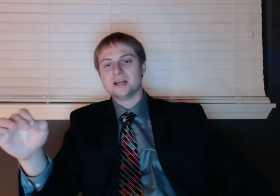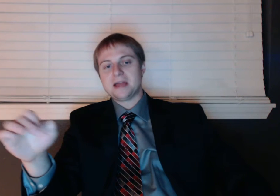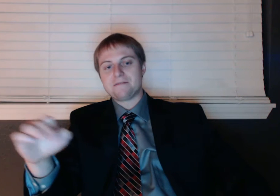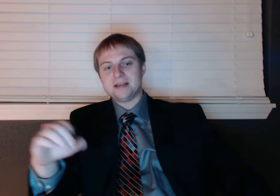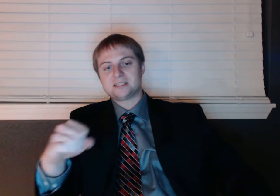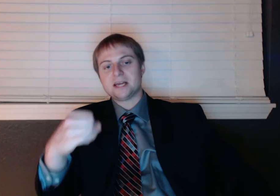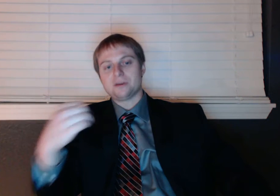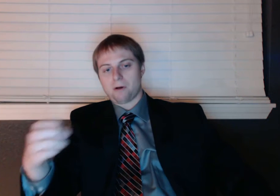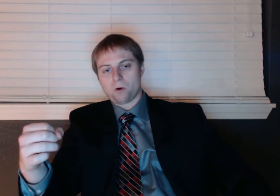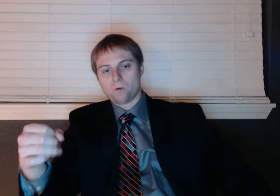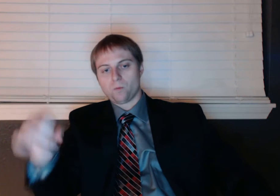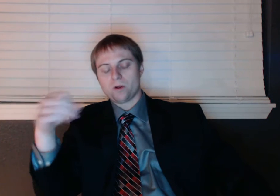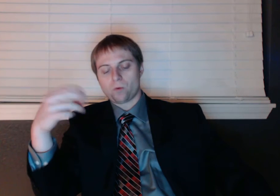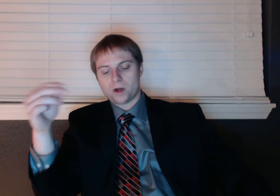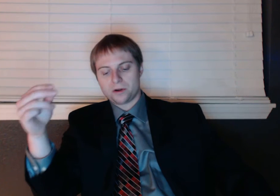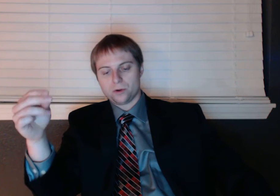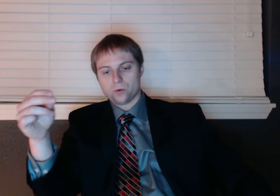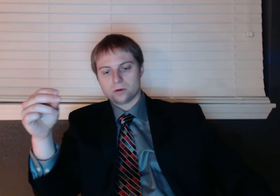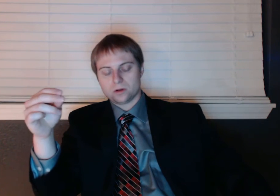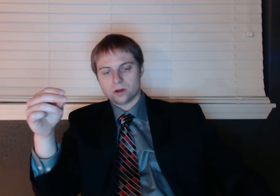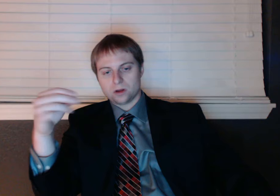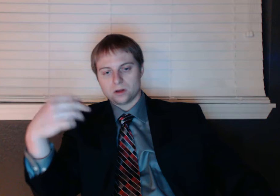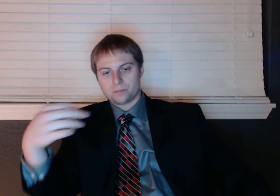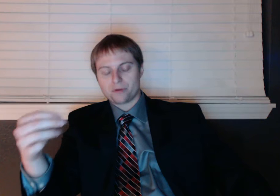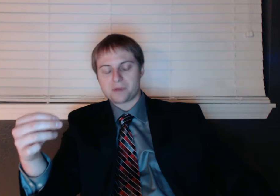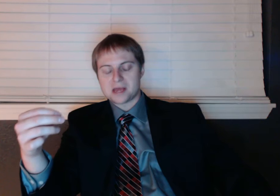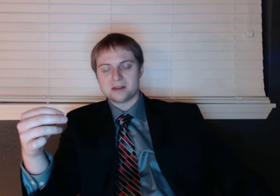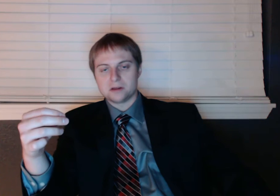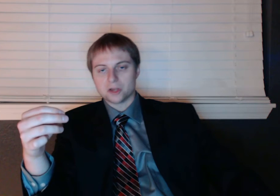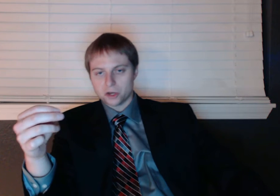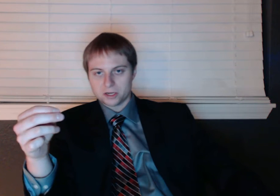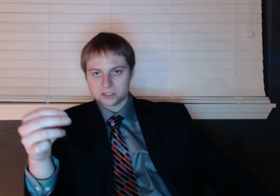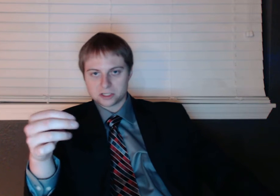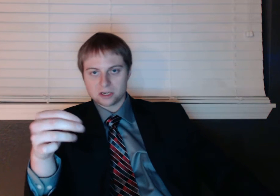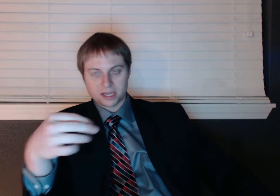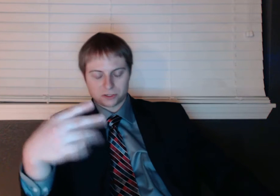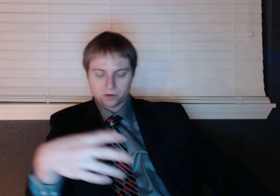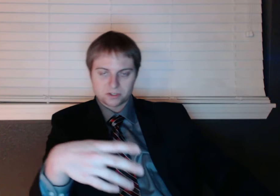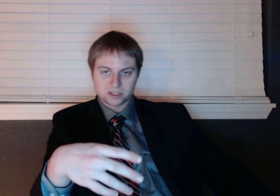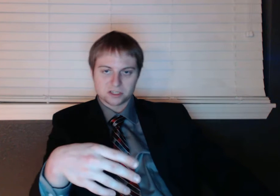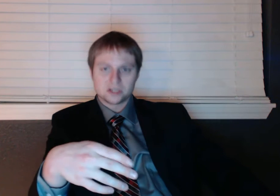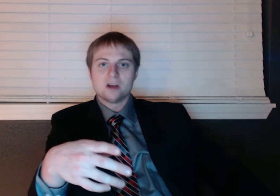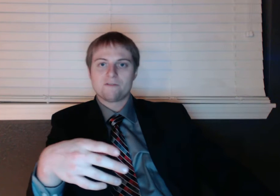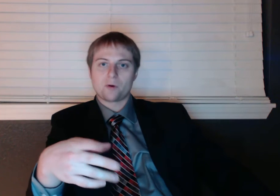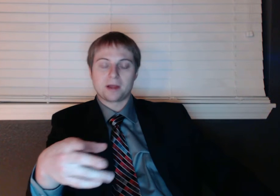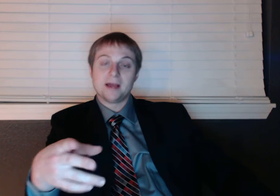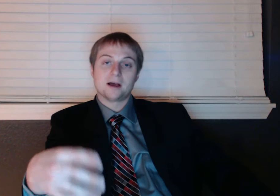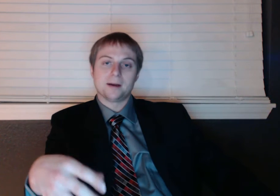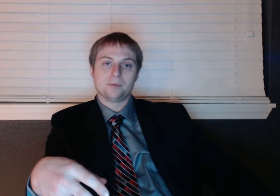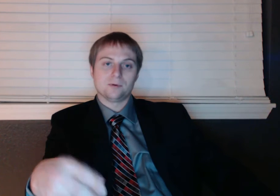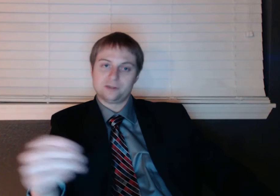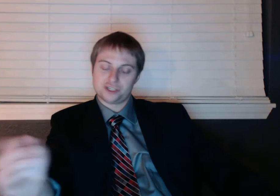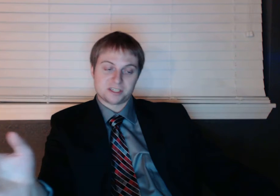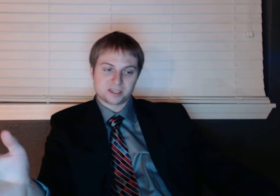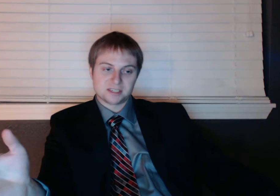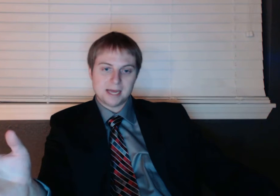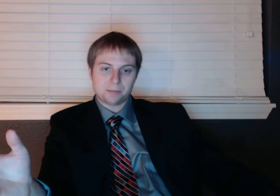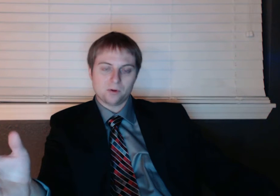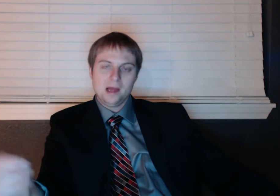if they say, no, we don't want to provide goods and services for a gay couple, just as an example,